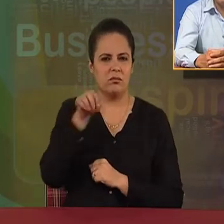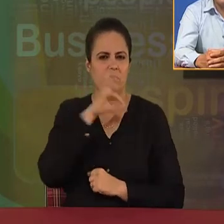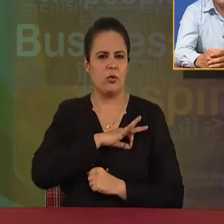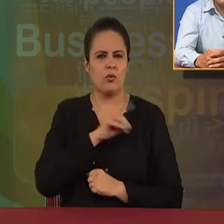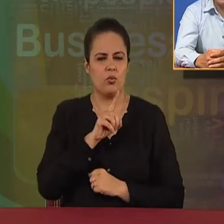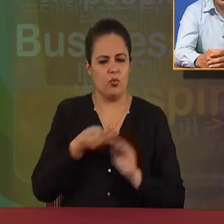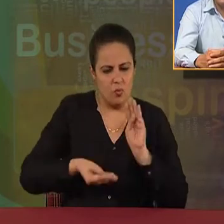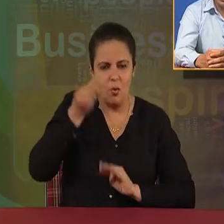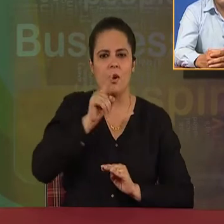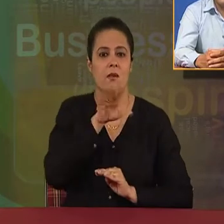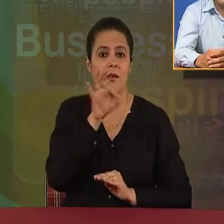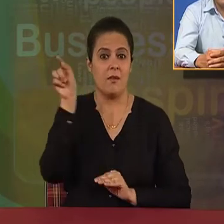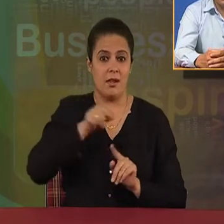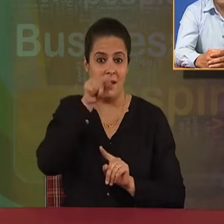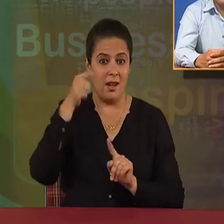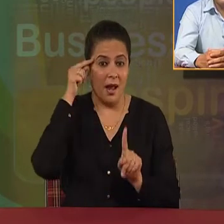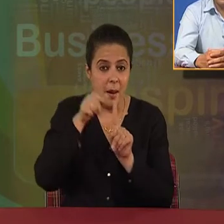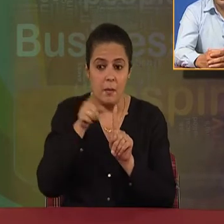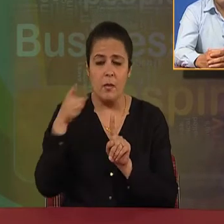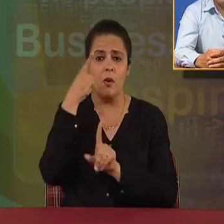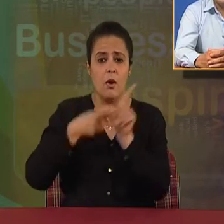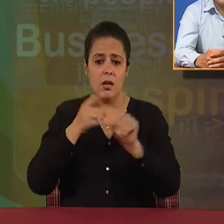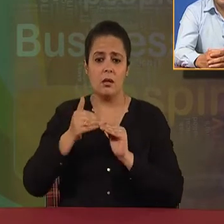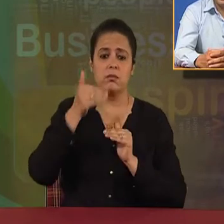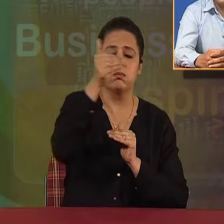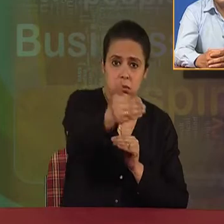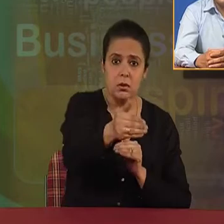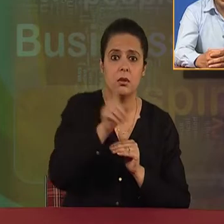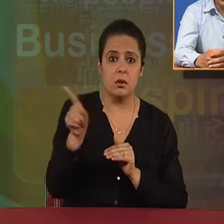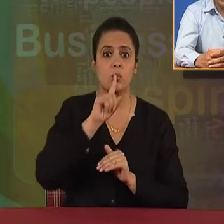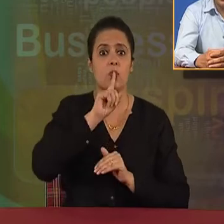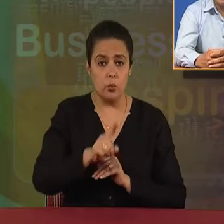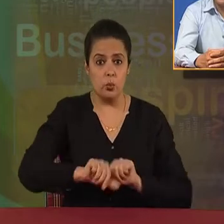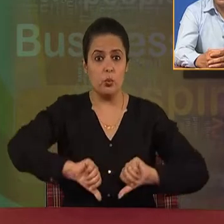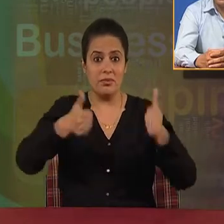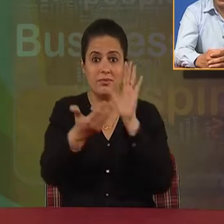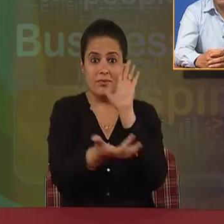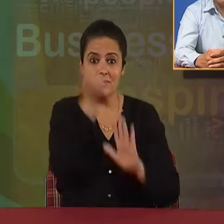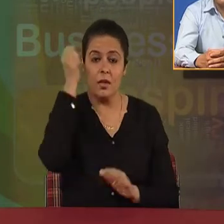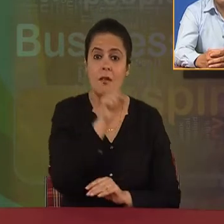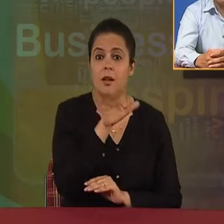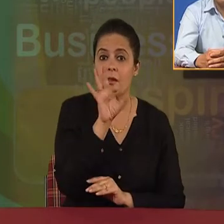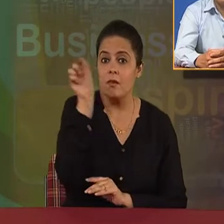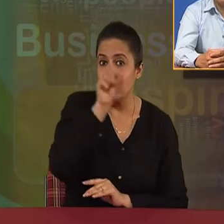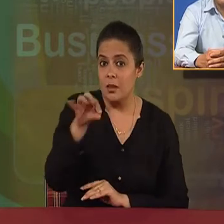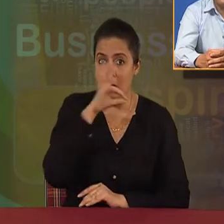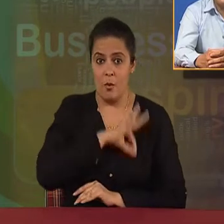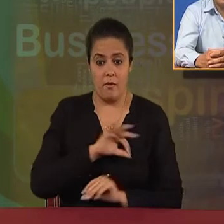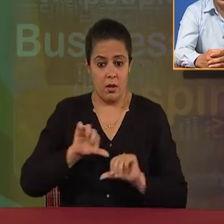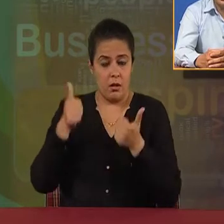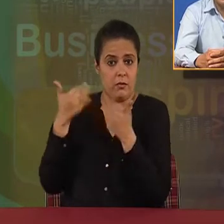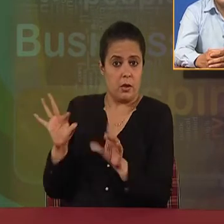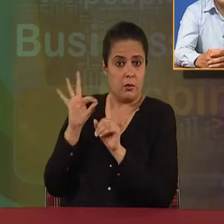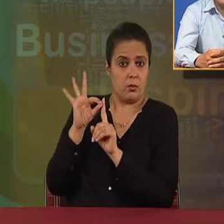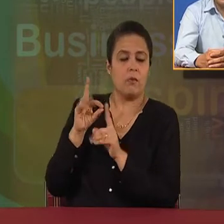to 150%, so after that one year, if the business organization is actually achieving the target of 150% profits,